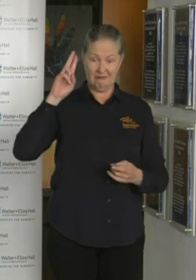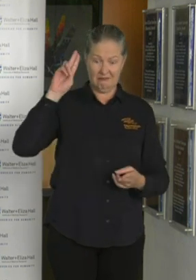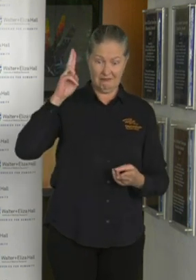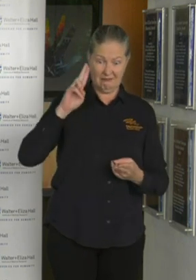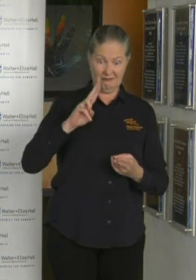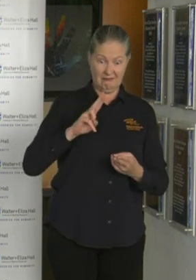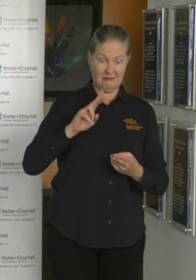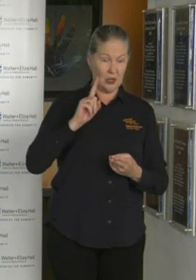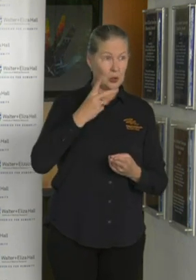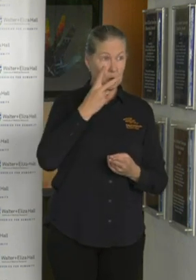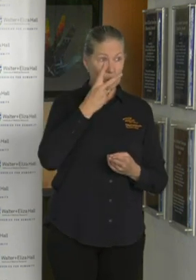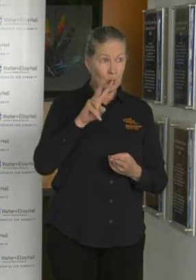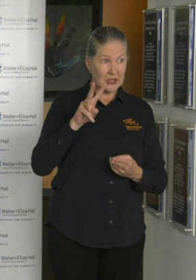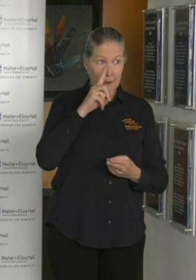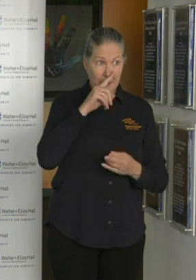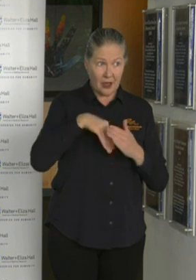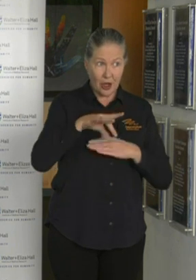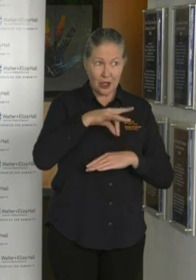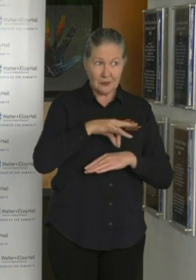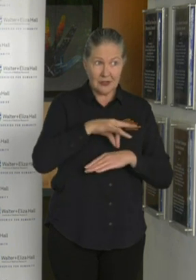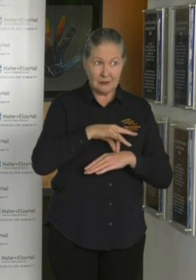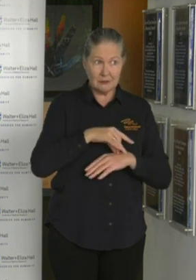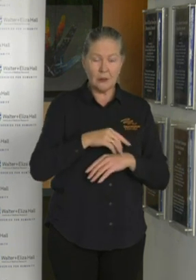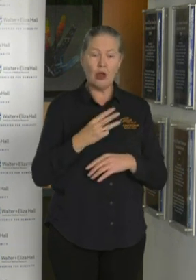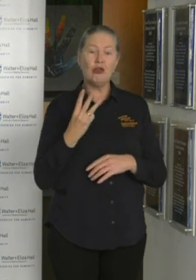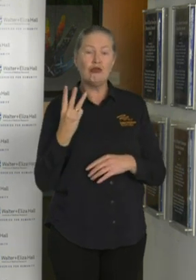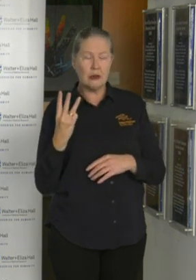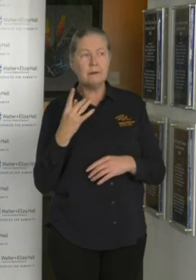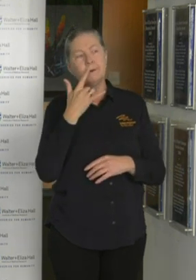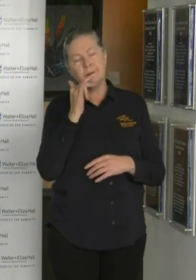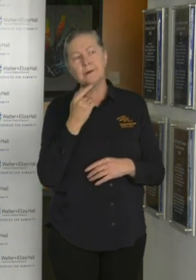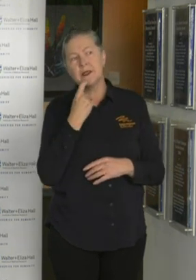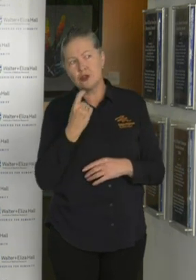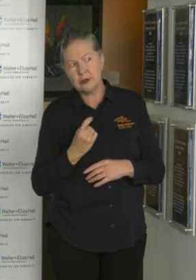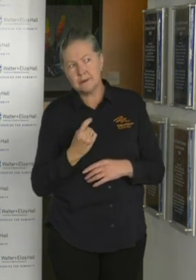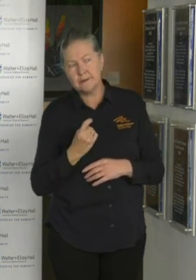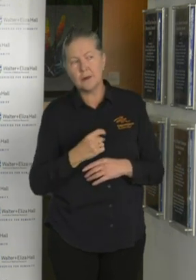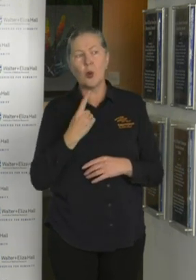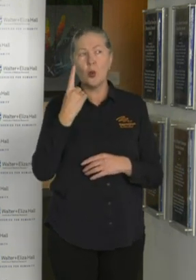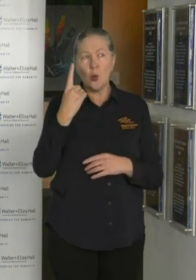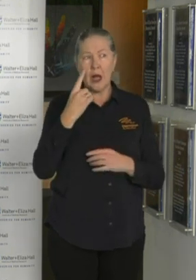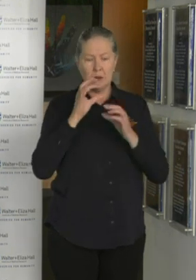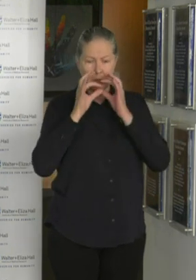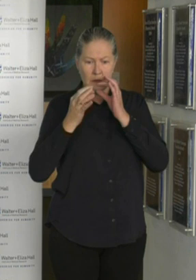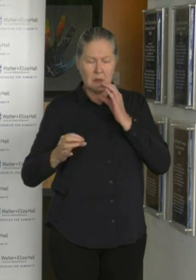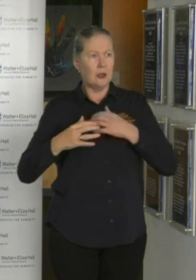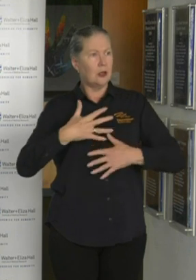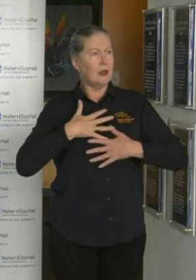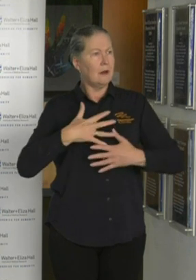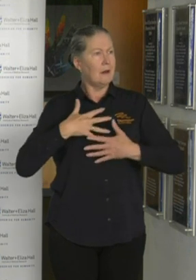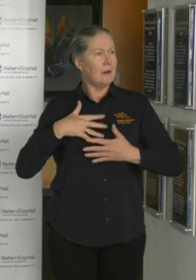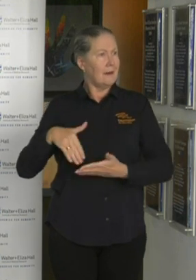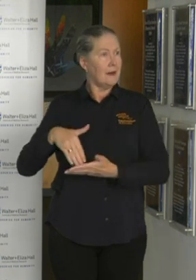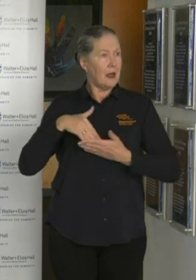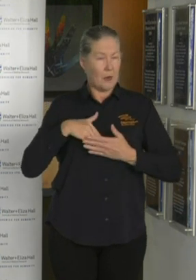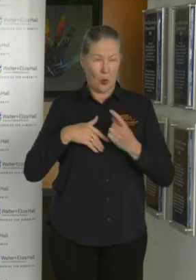within our hospitals, three still in ICU and one on ventilation, but only one case on ventilation.